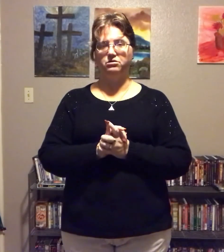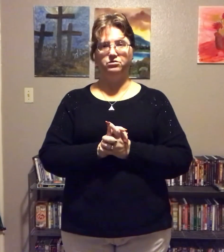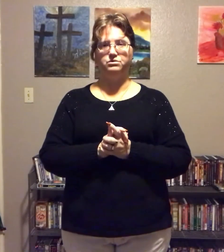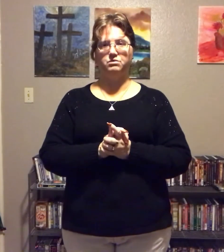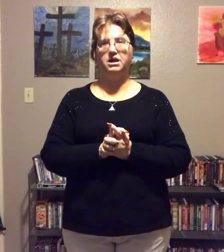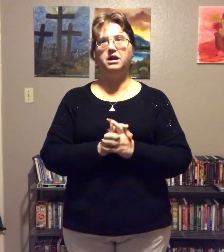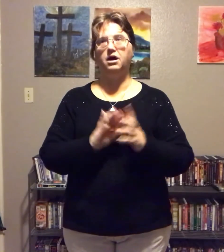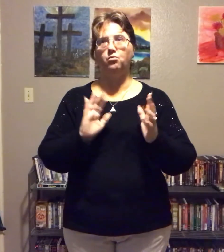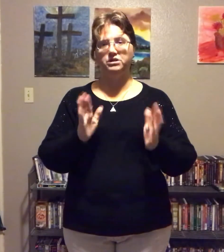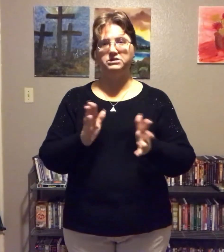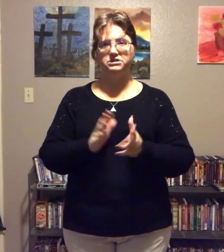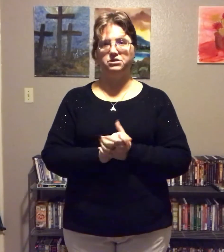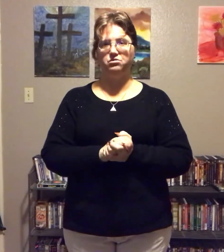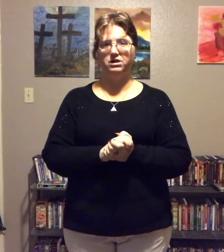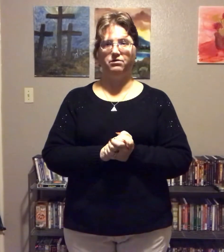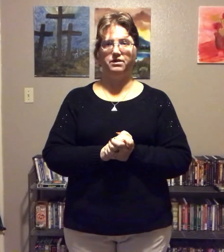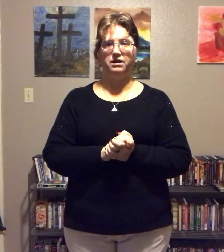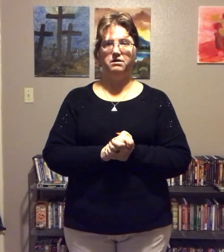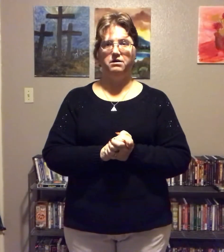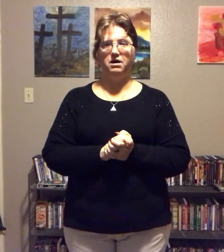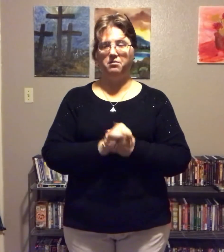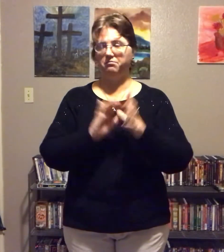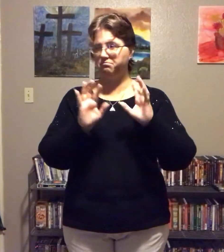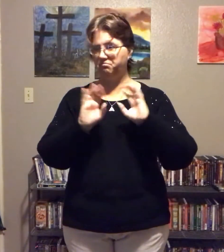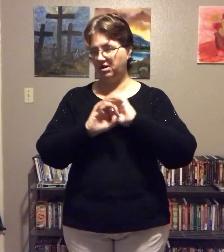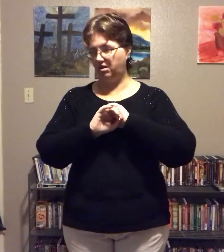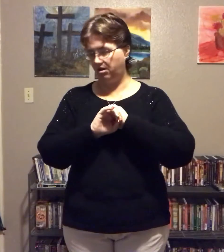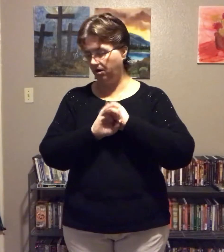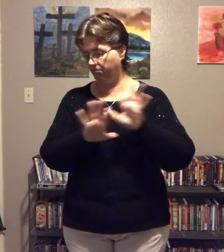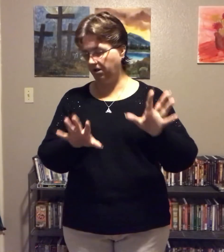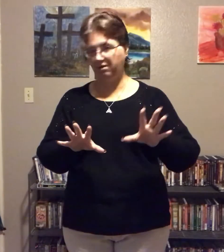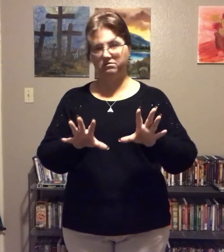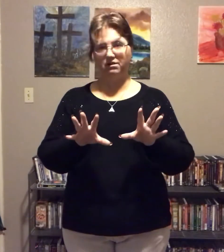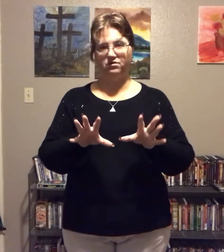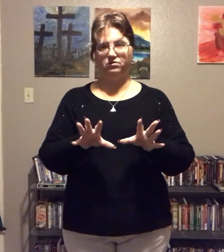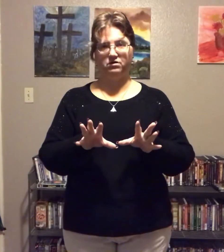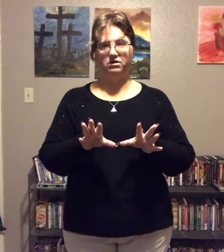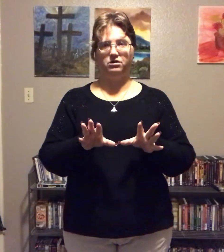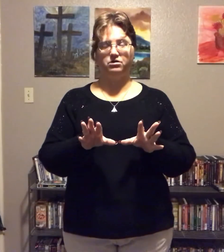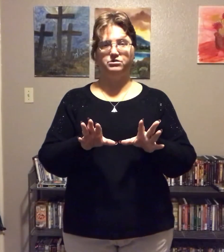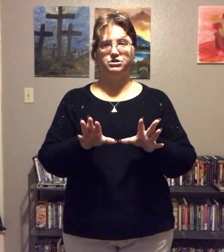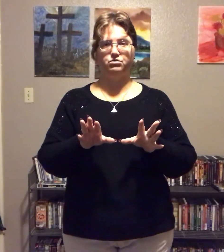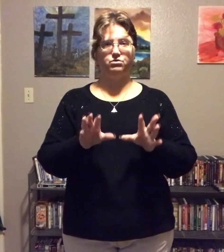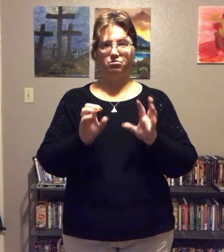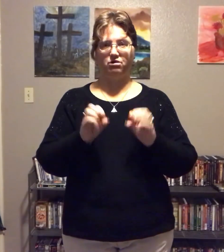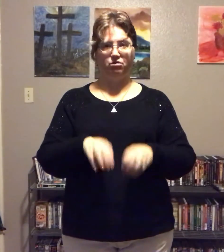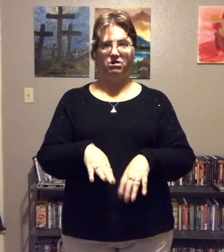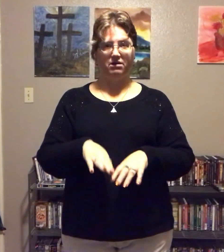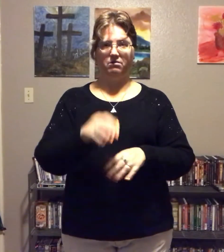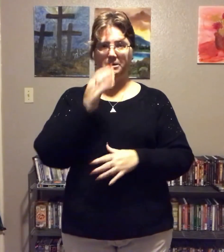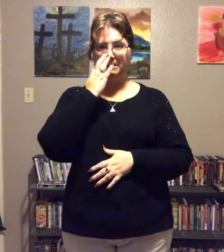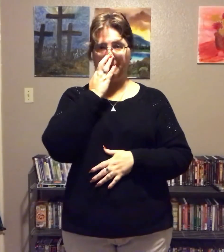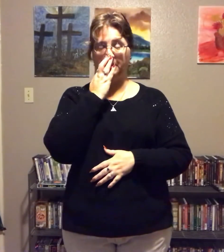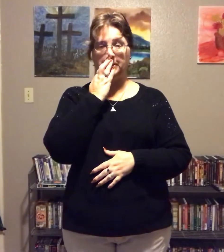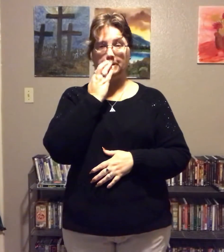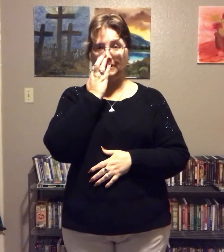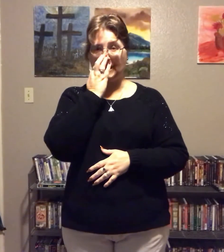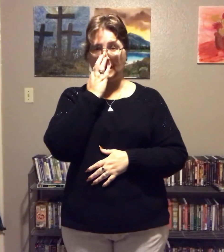lose weight. And I want to see you healthy. I'm in no means even trying to curse you or bring you down. I'm not doing that.